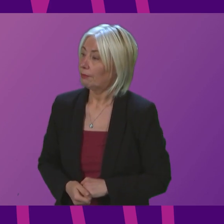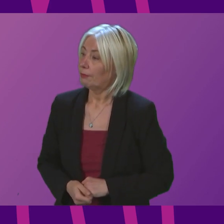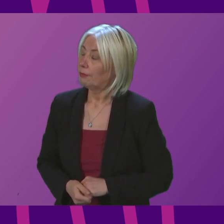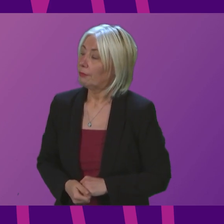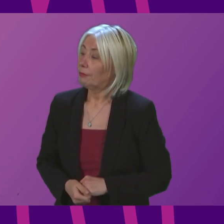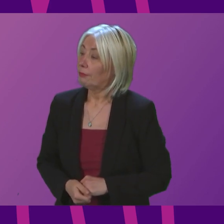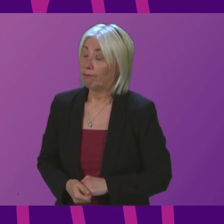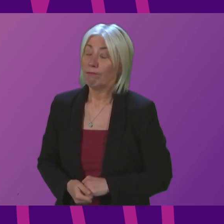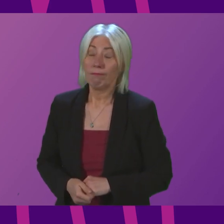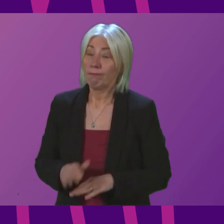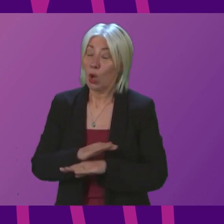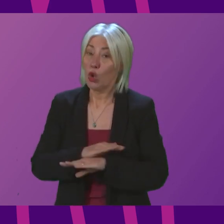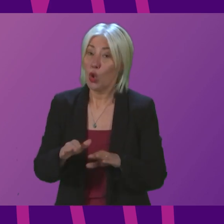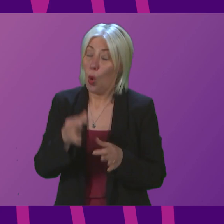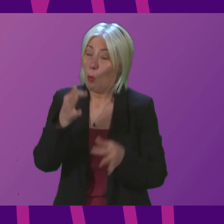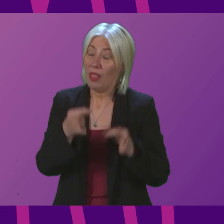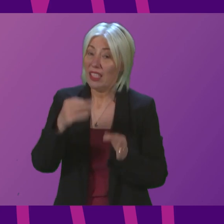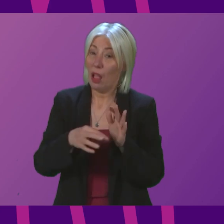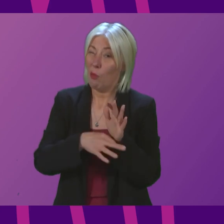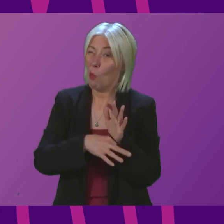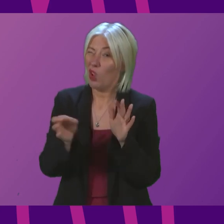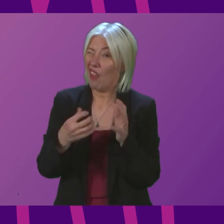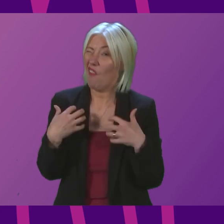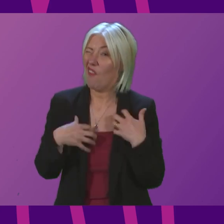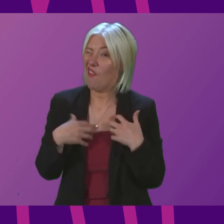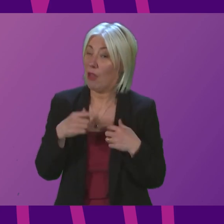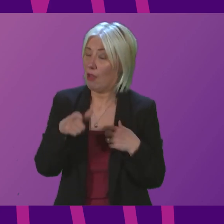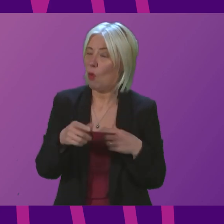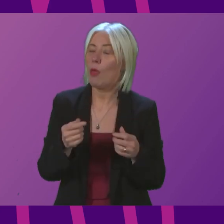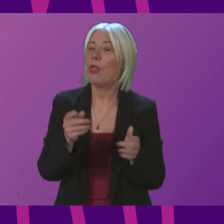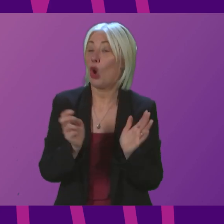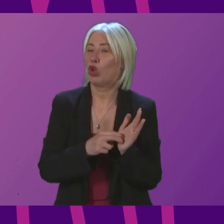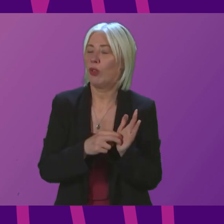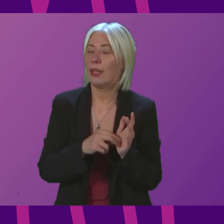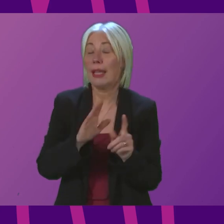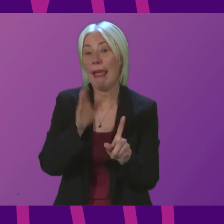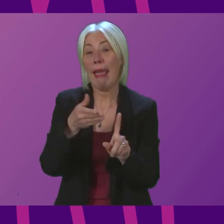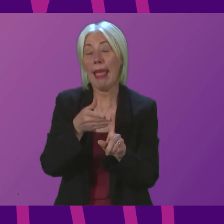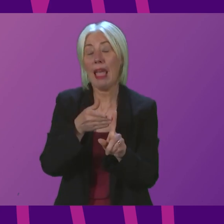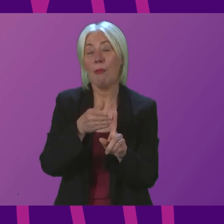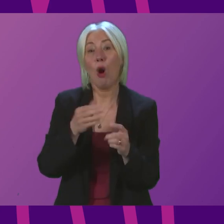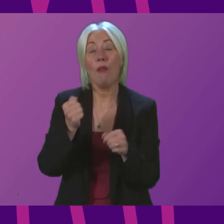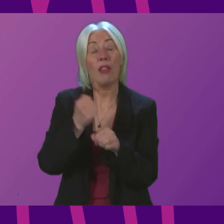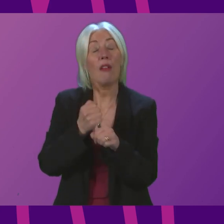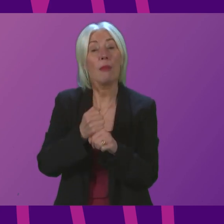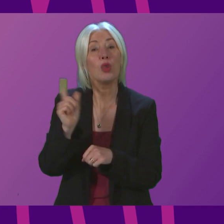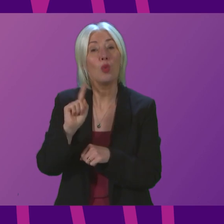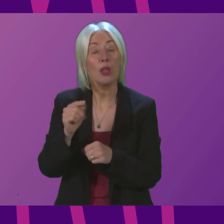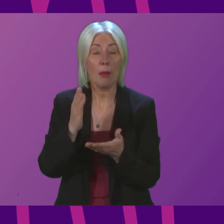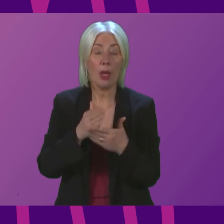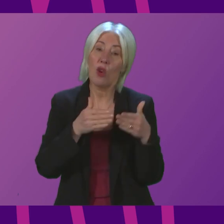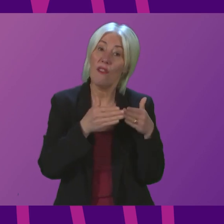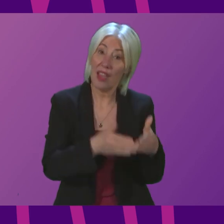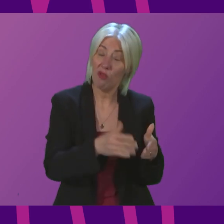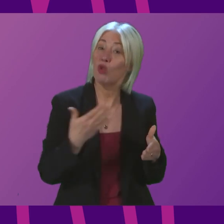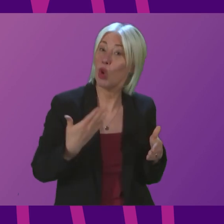There was no political motive behind this contract. The objective of the Government was to ensure that ferries that were